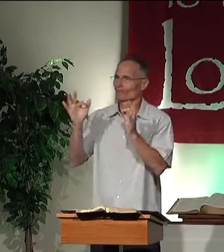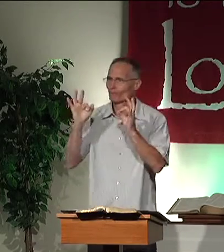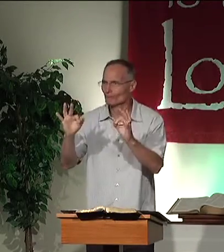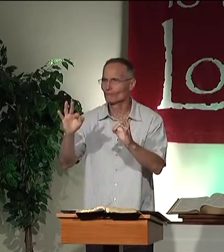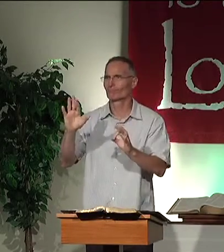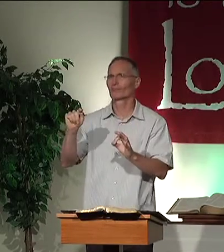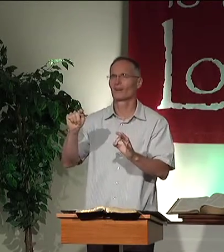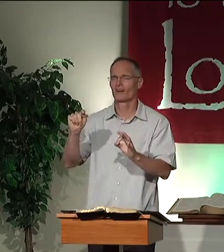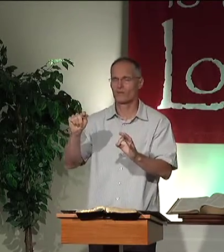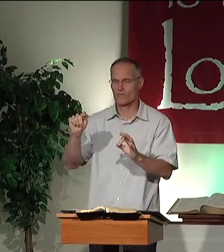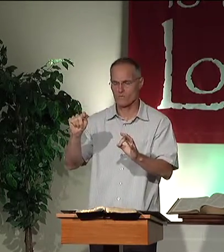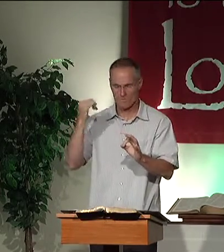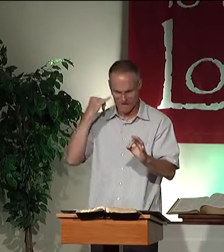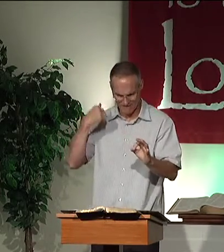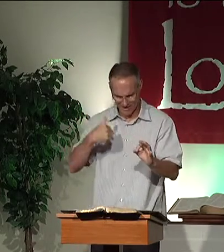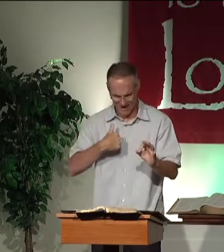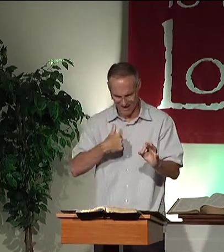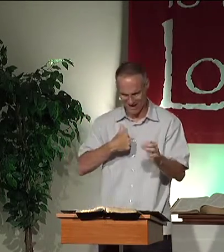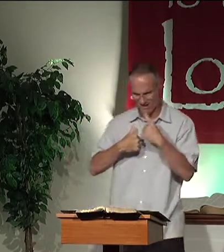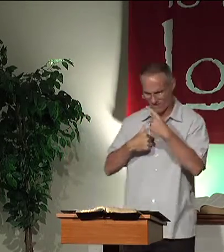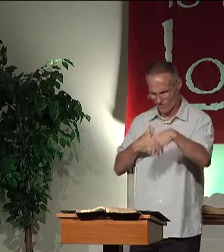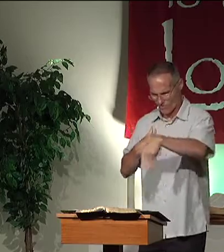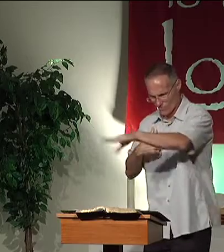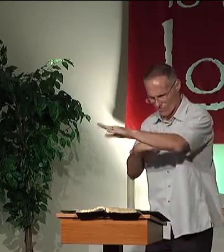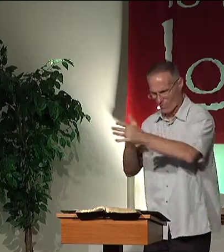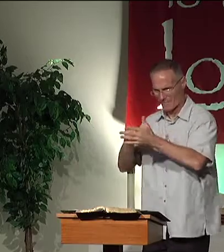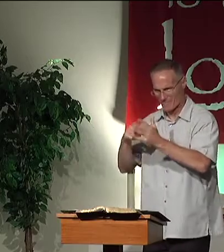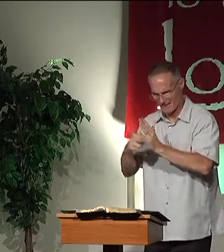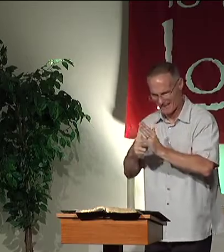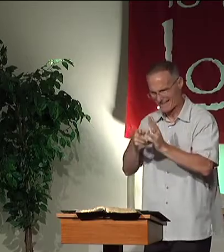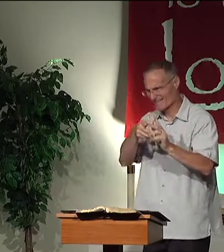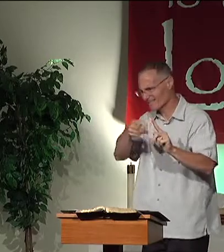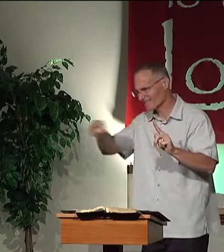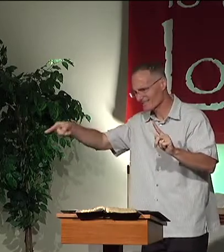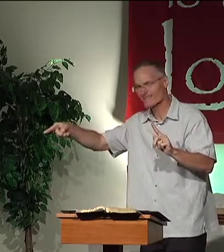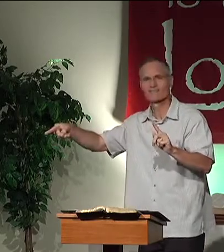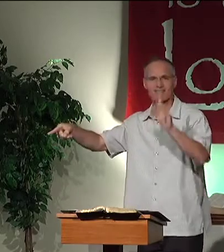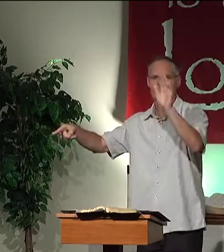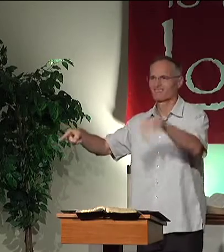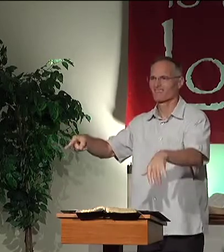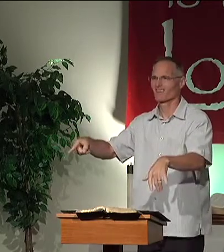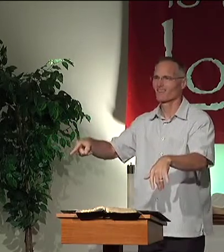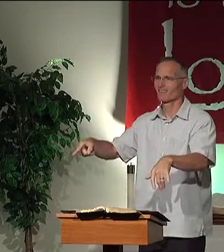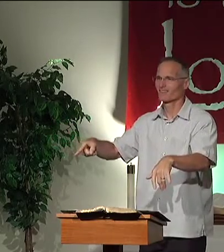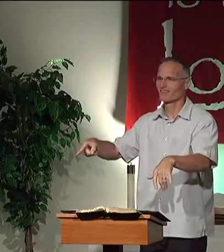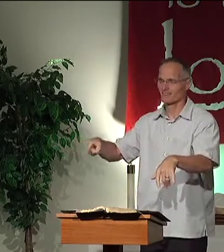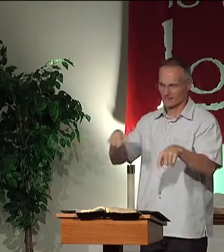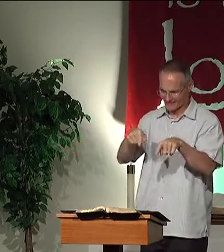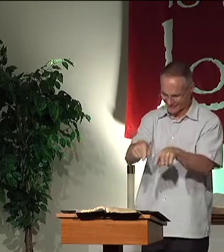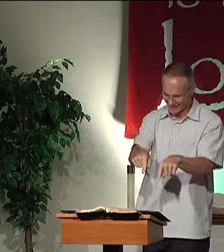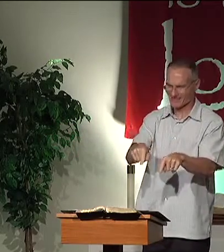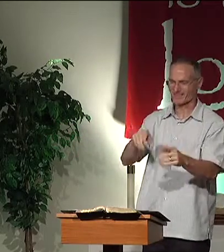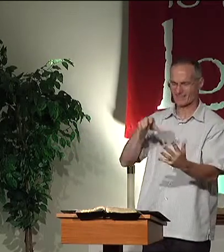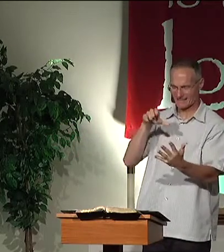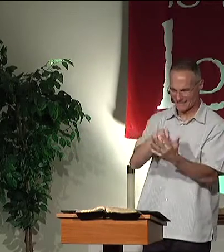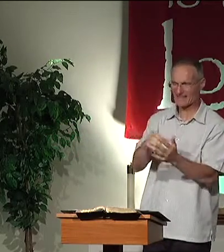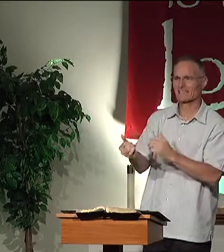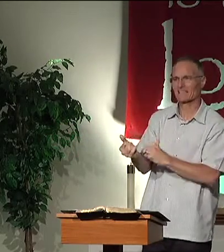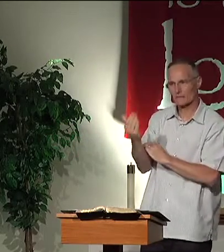thoughts were nice, and he expressed them well. But if you go, then wait a minute, who's going to take care of the kids? That's what we're